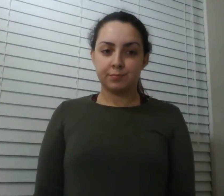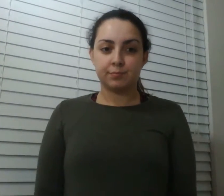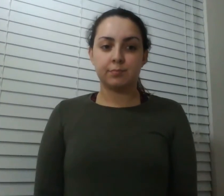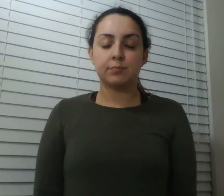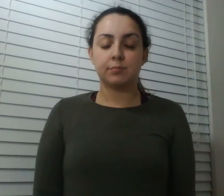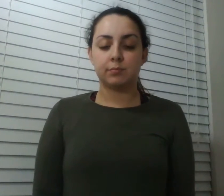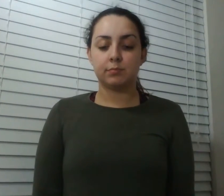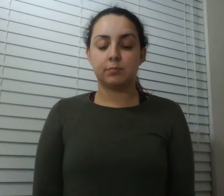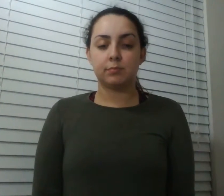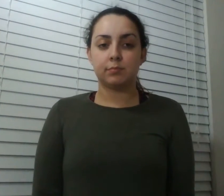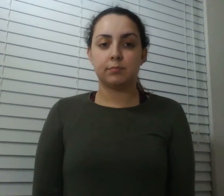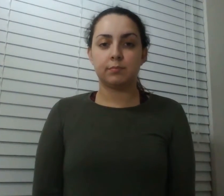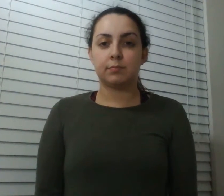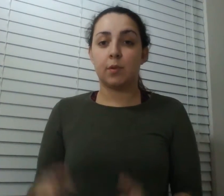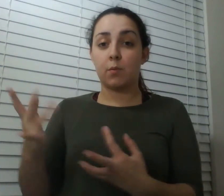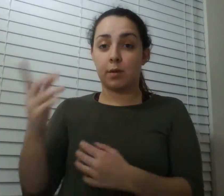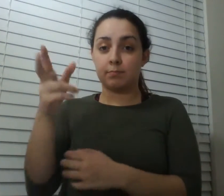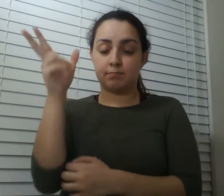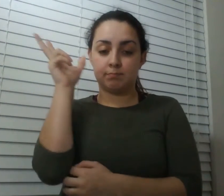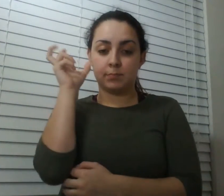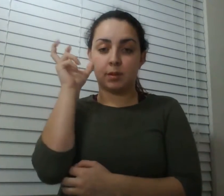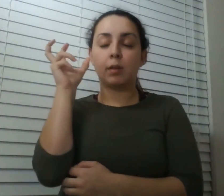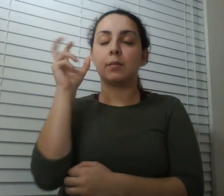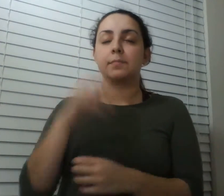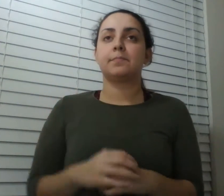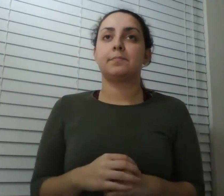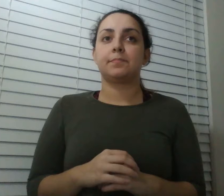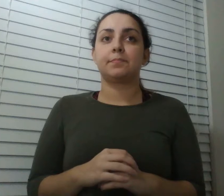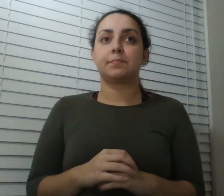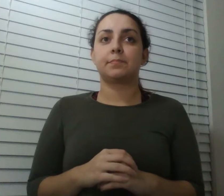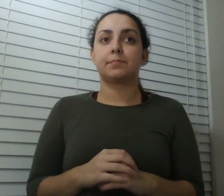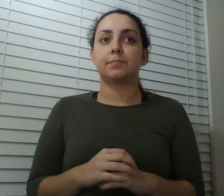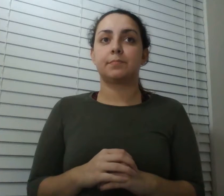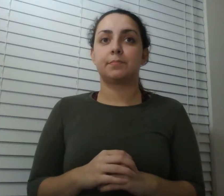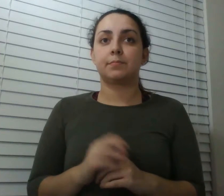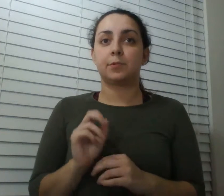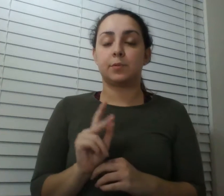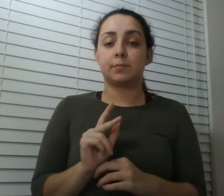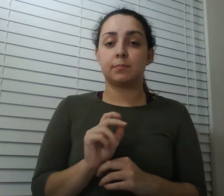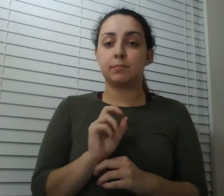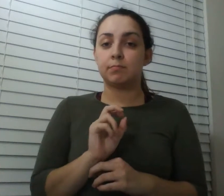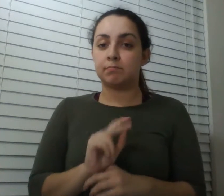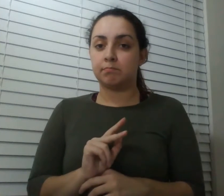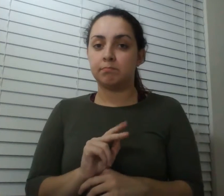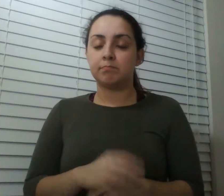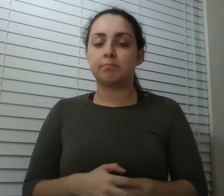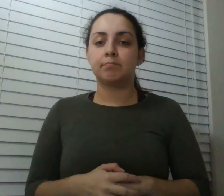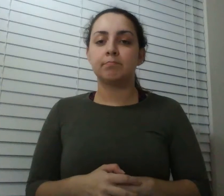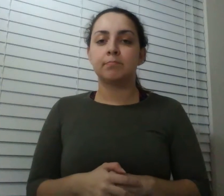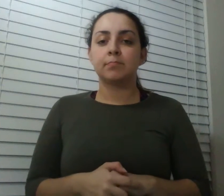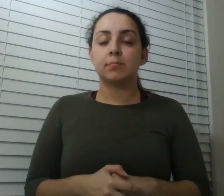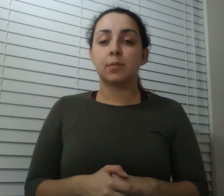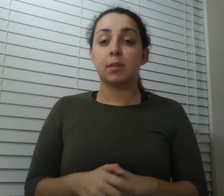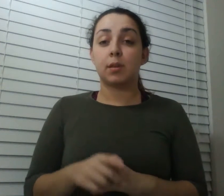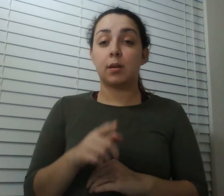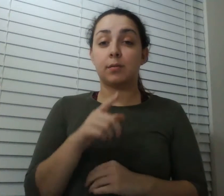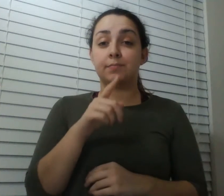uh wait you're listening okay all right okay all right you're